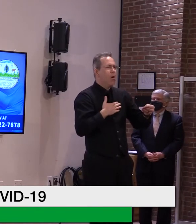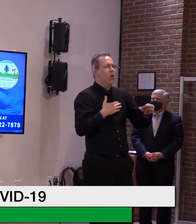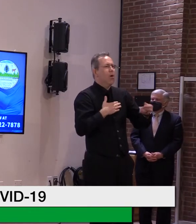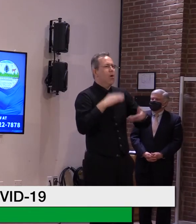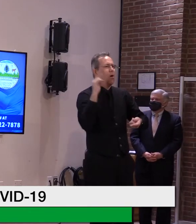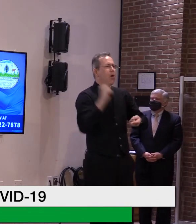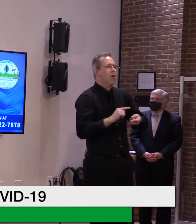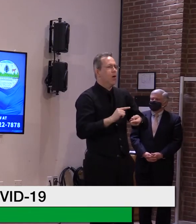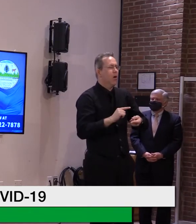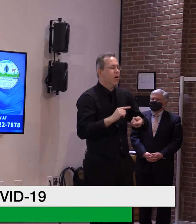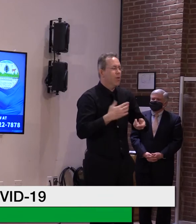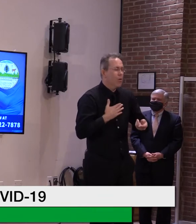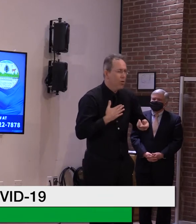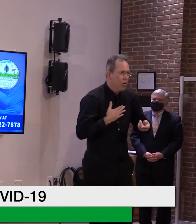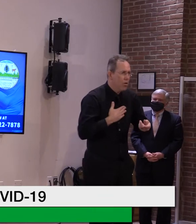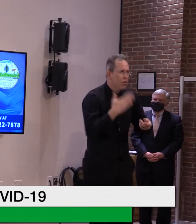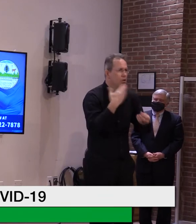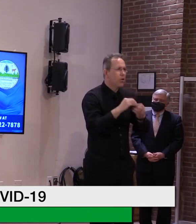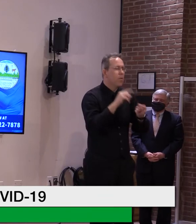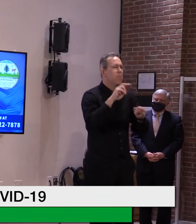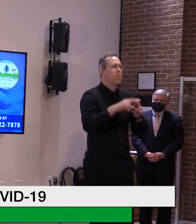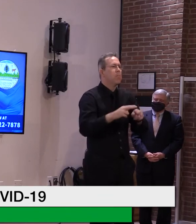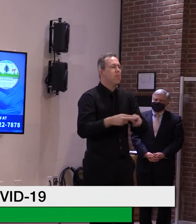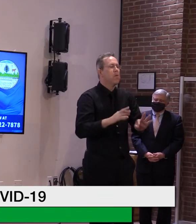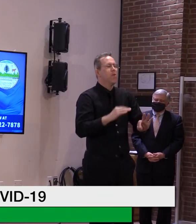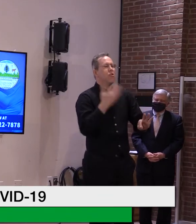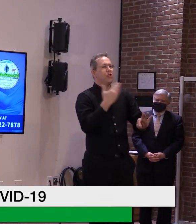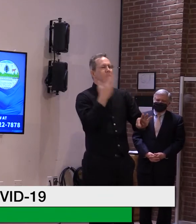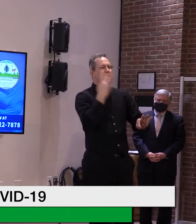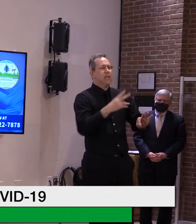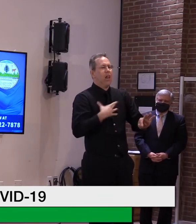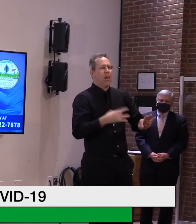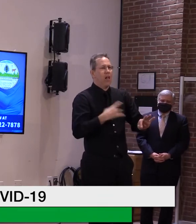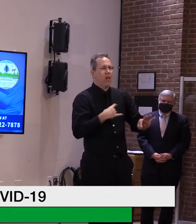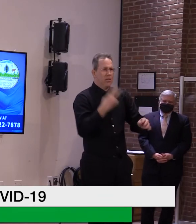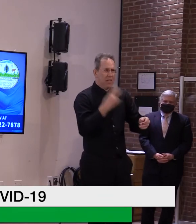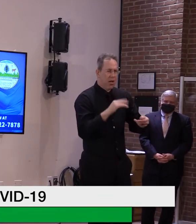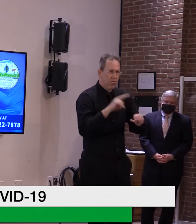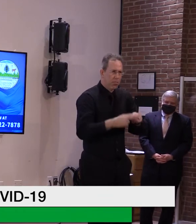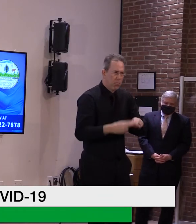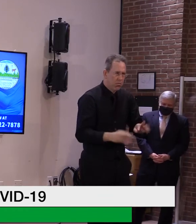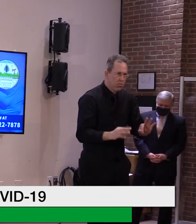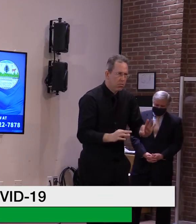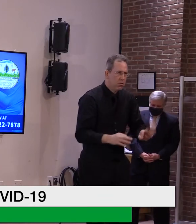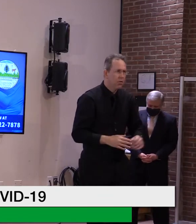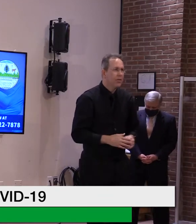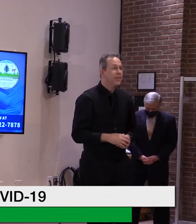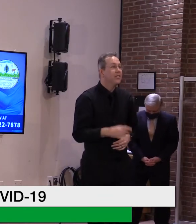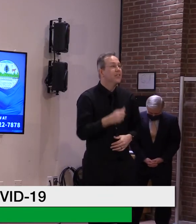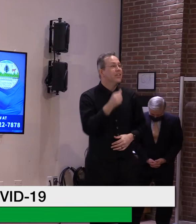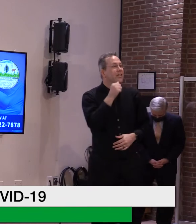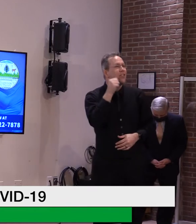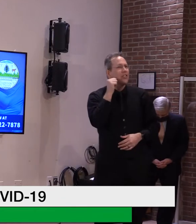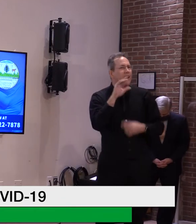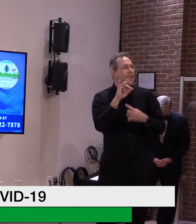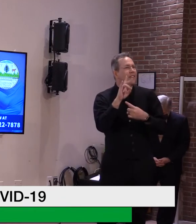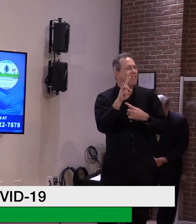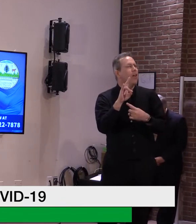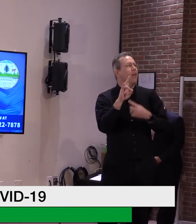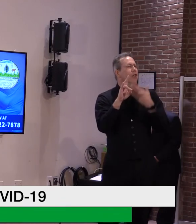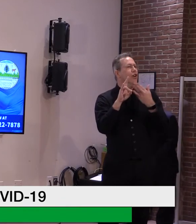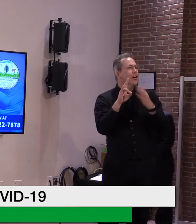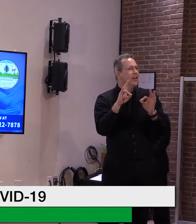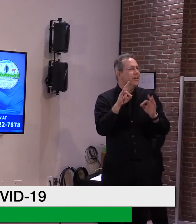87. Um, so that, uh, that's good news as well. We're starting to see hopefully, a trend, downward